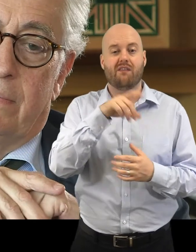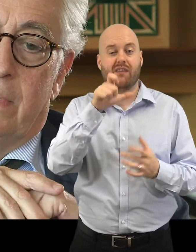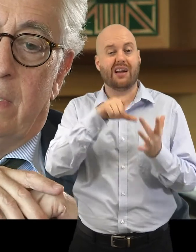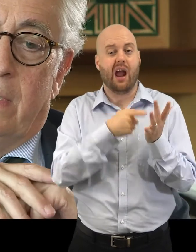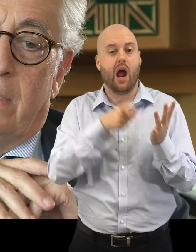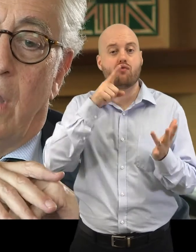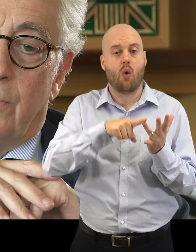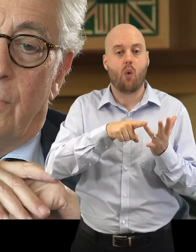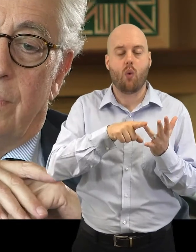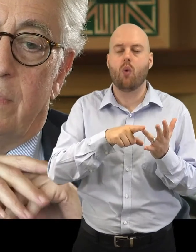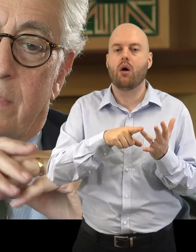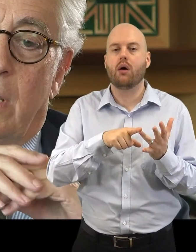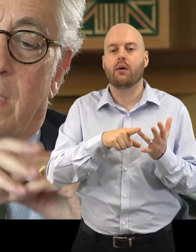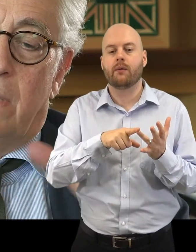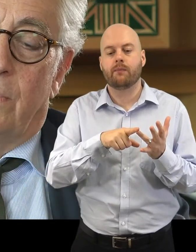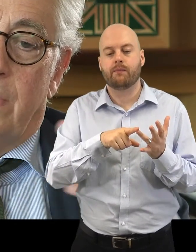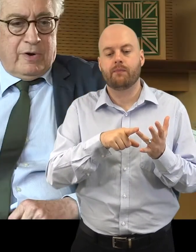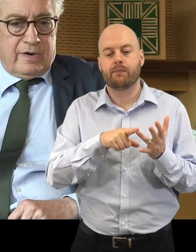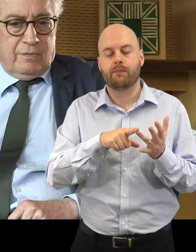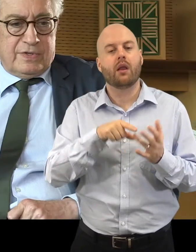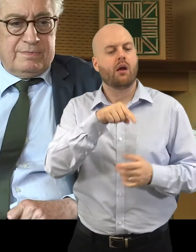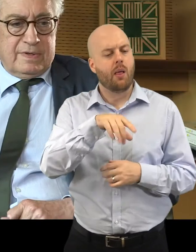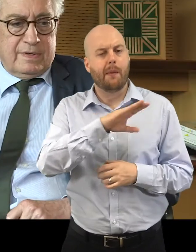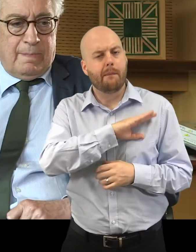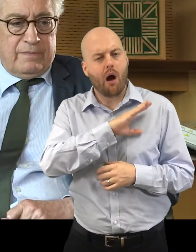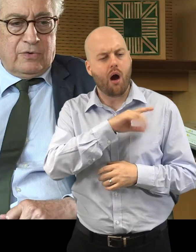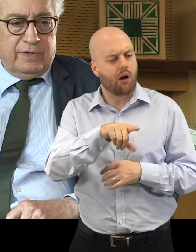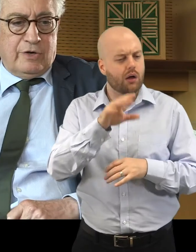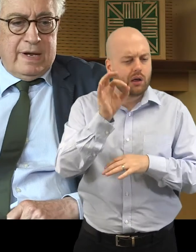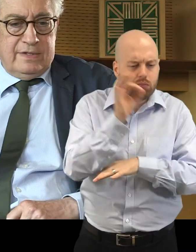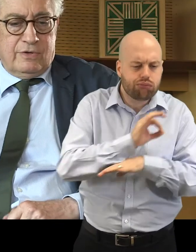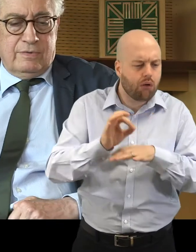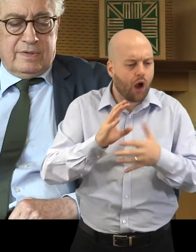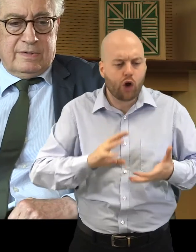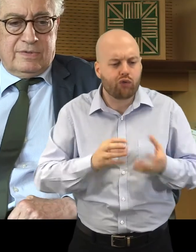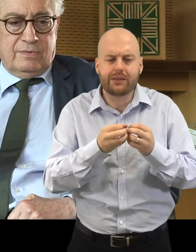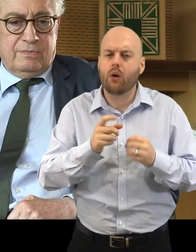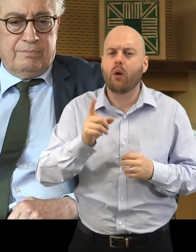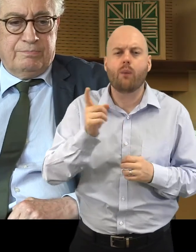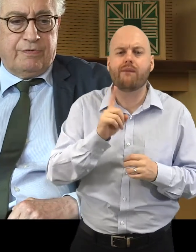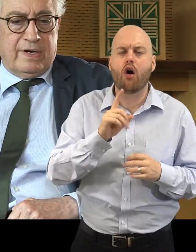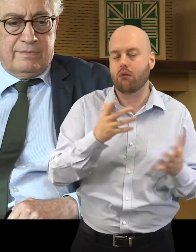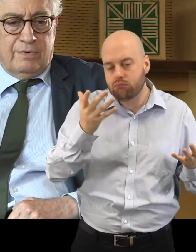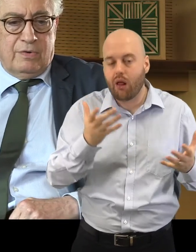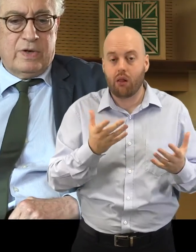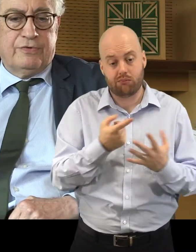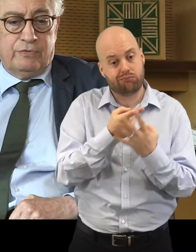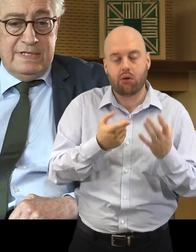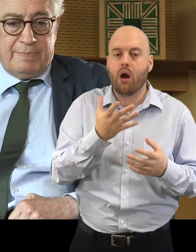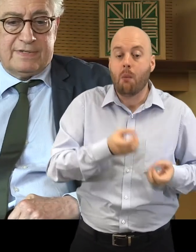of Cairo, Islamic Cairo. The park was not only created to provide wonderful green space